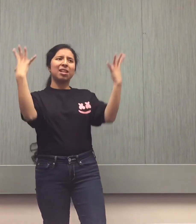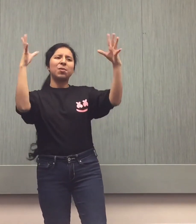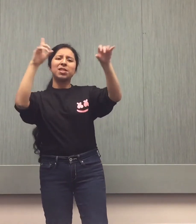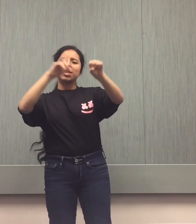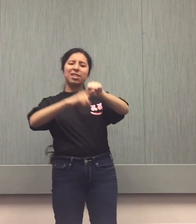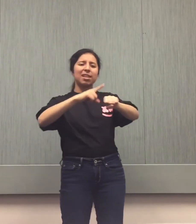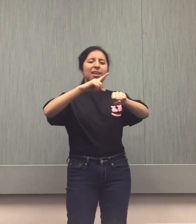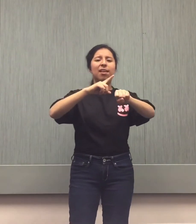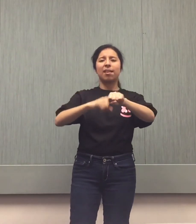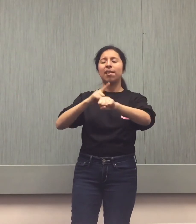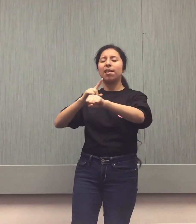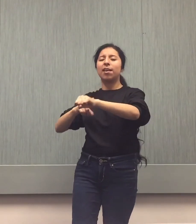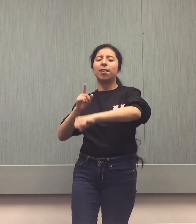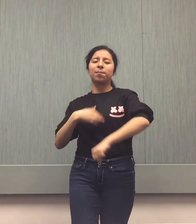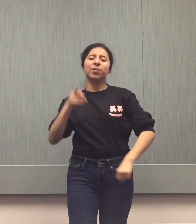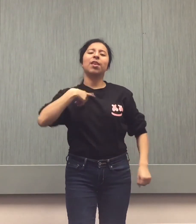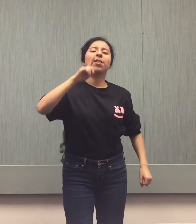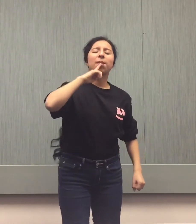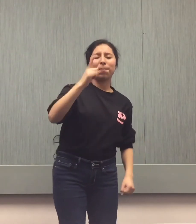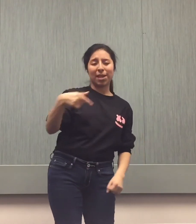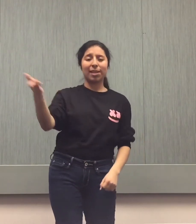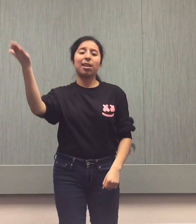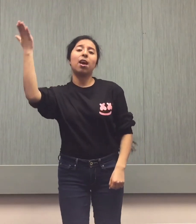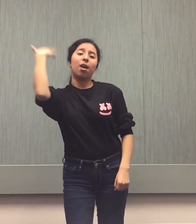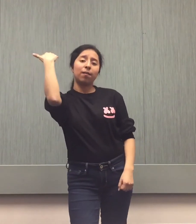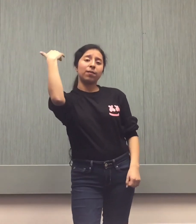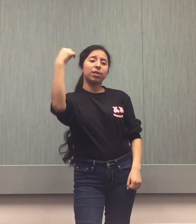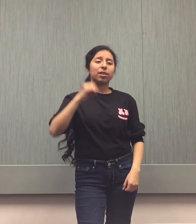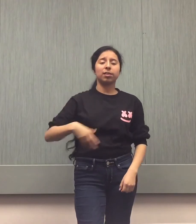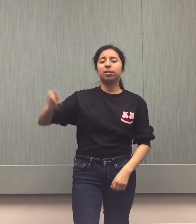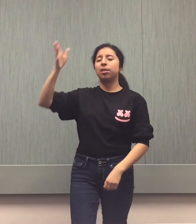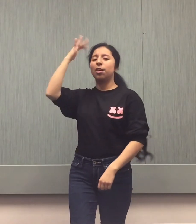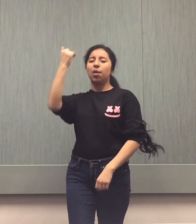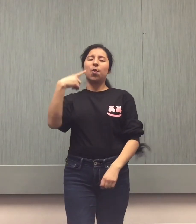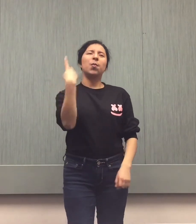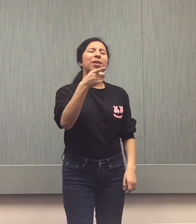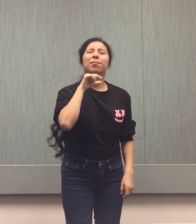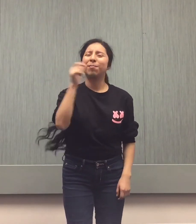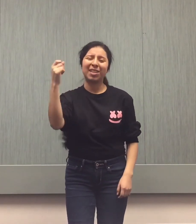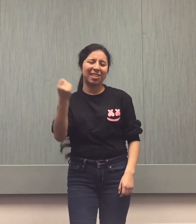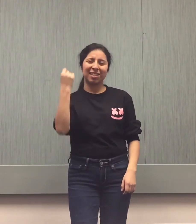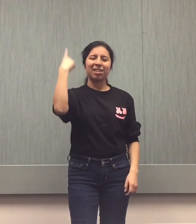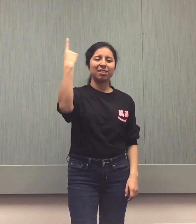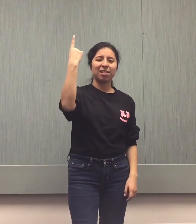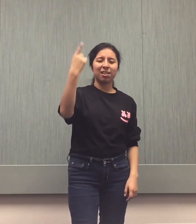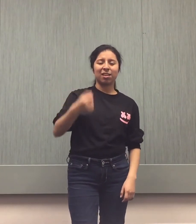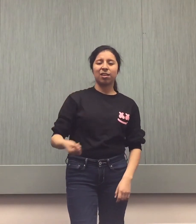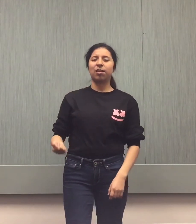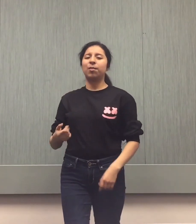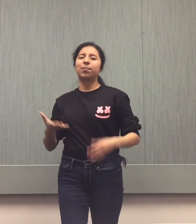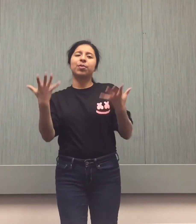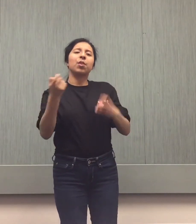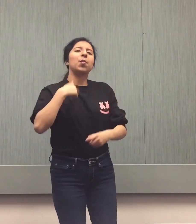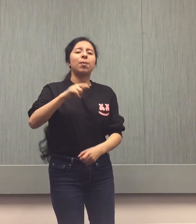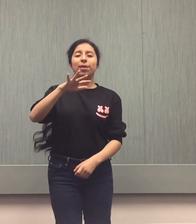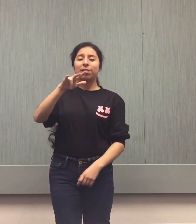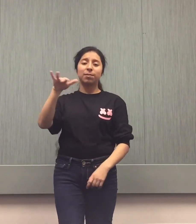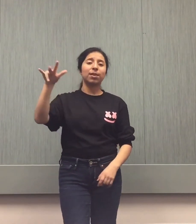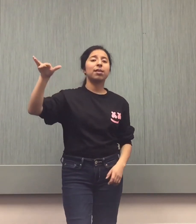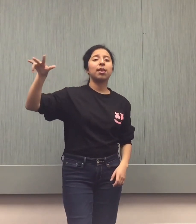thousand times Haven't I made it obvious? Haven't I made it clear? made it very clear Want me to spell